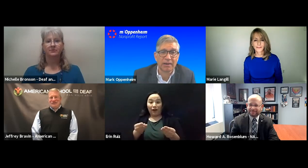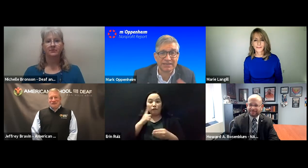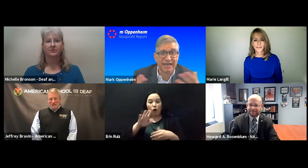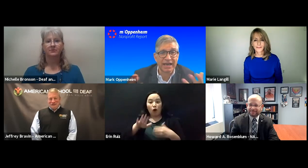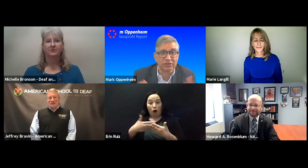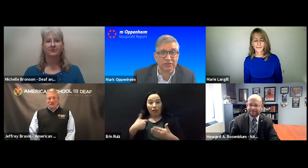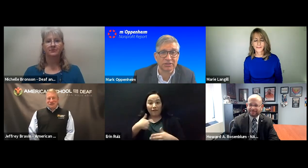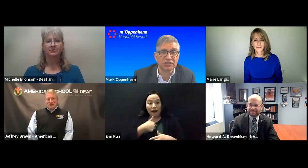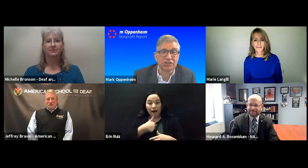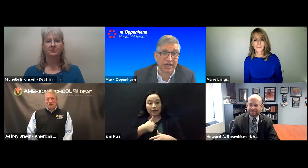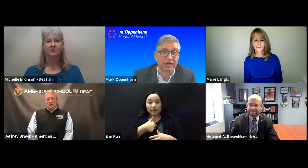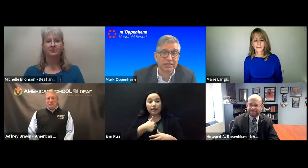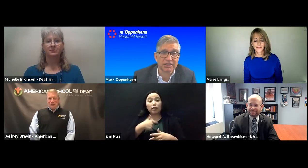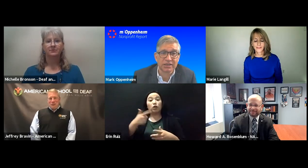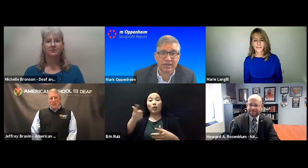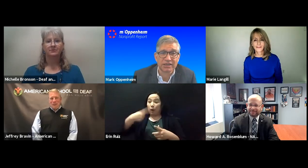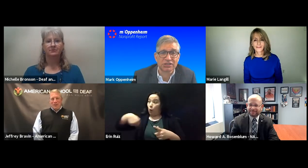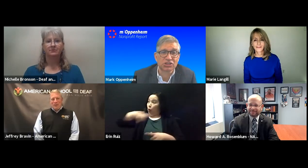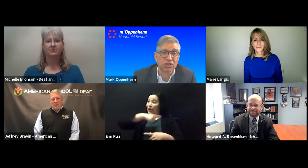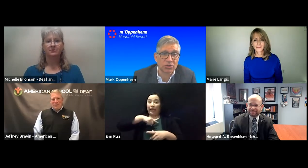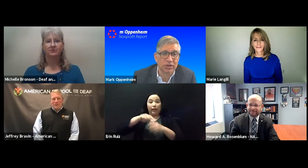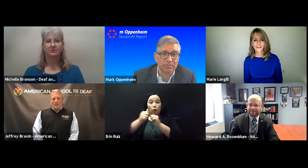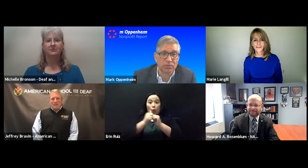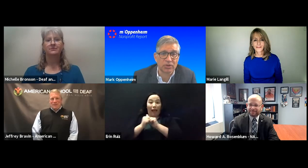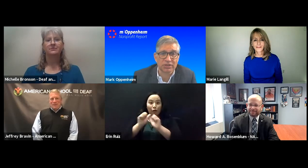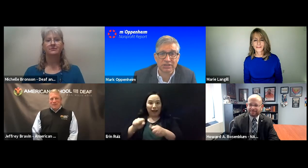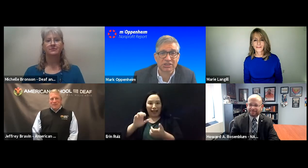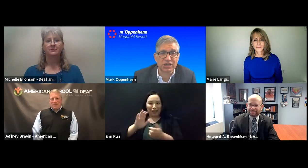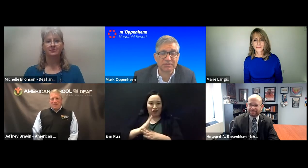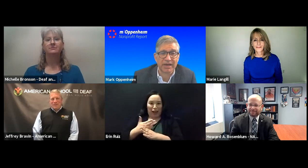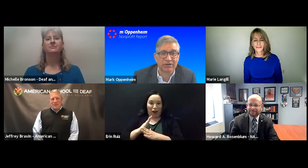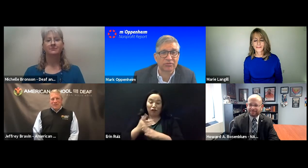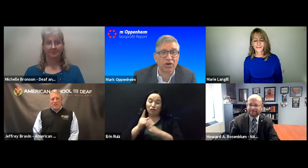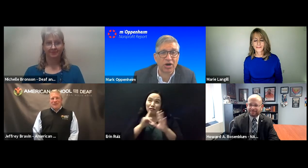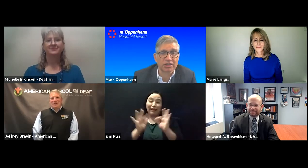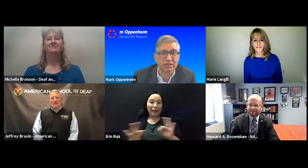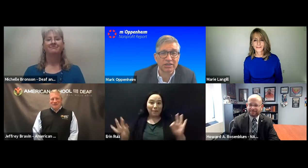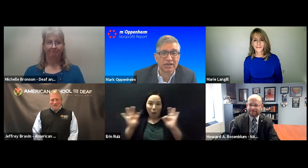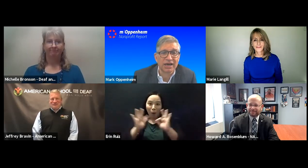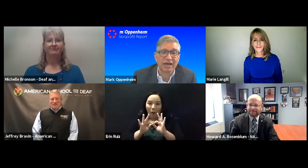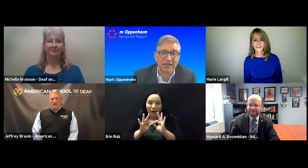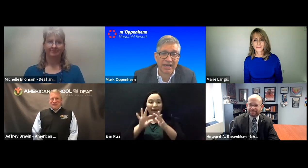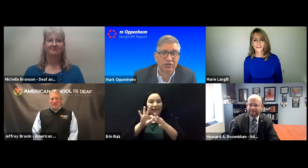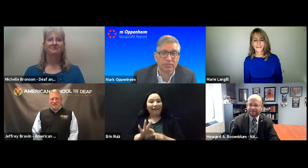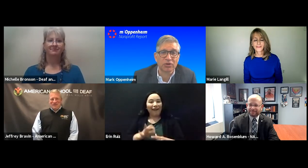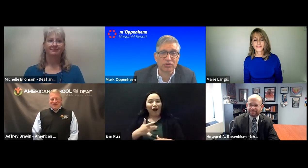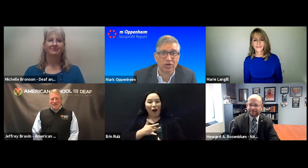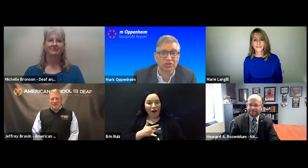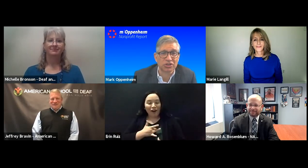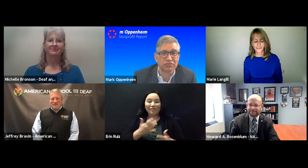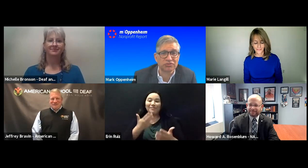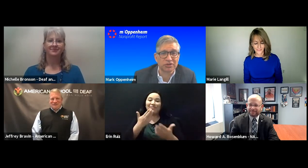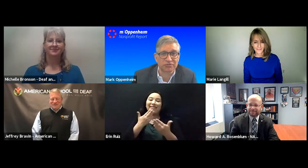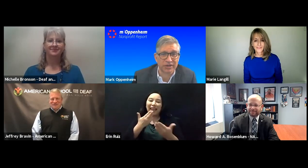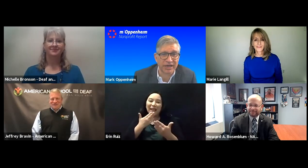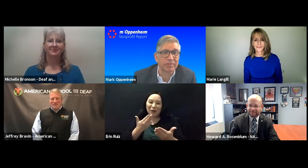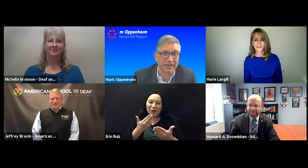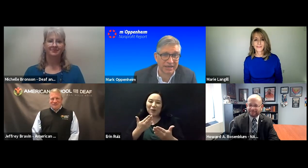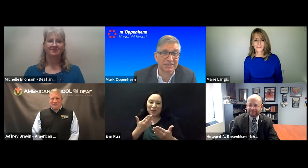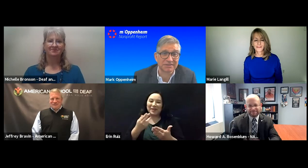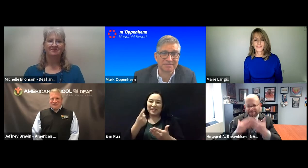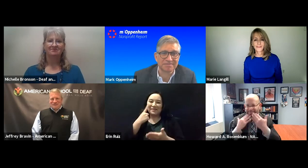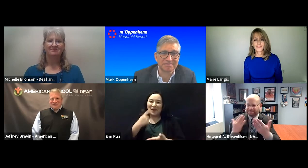together share is so important. It's such a matter of heart. Thank you both also for